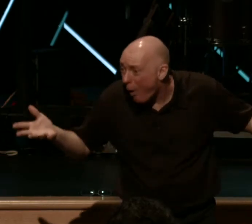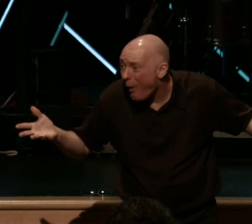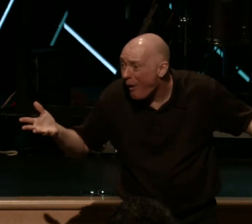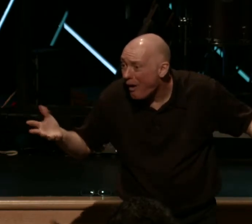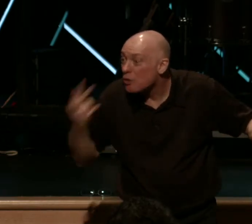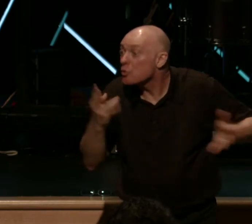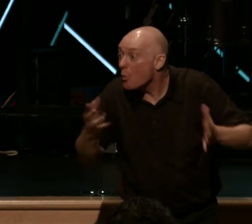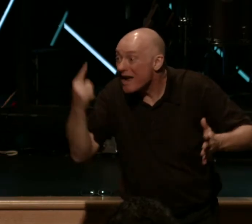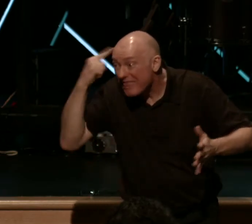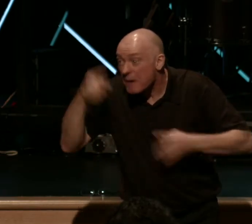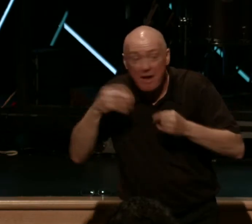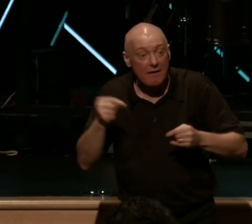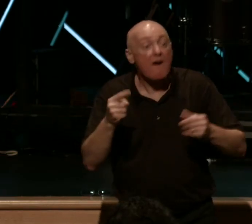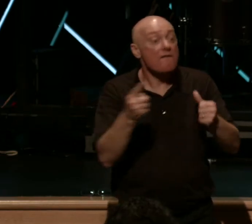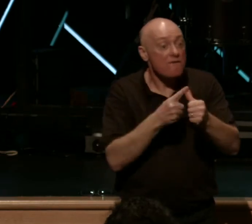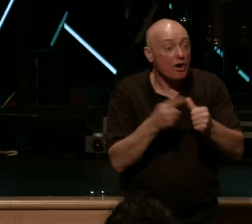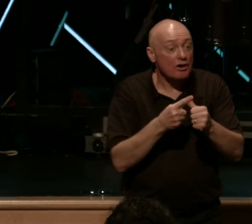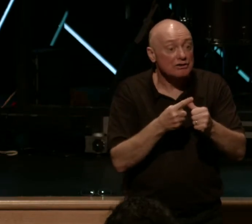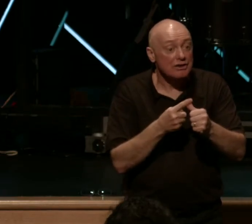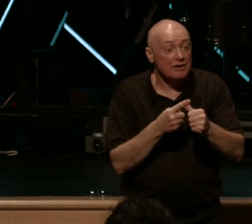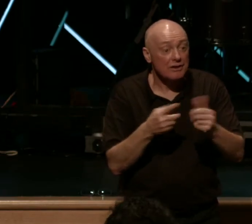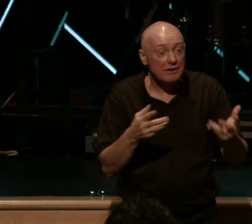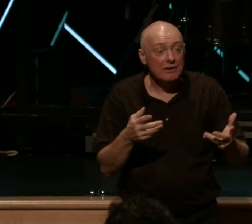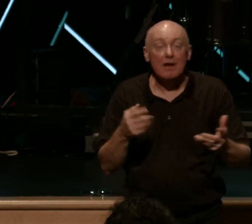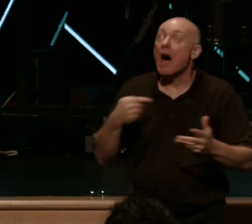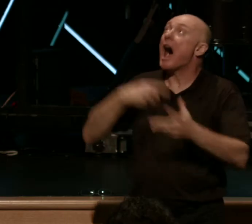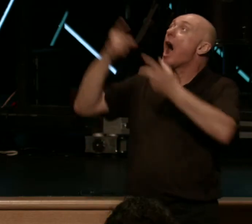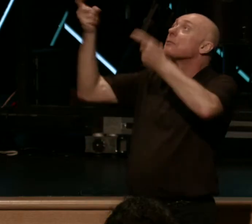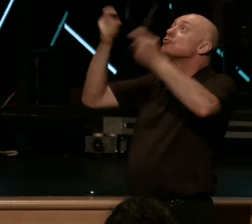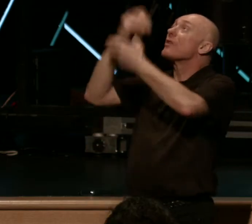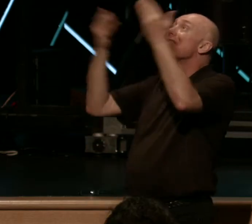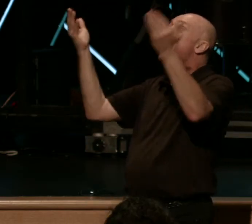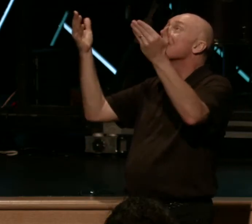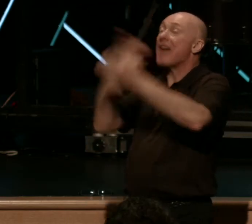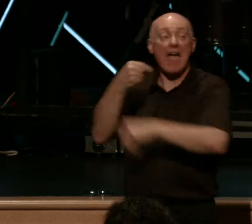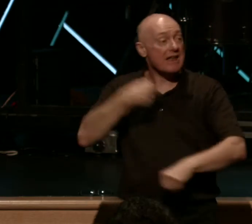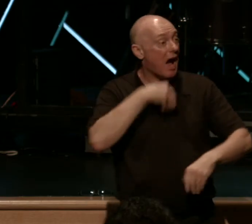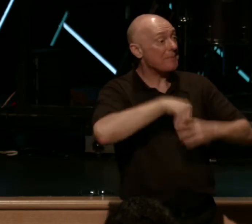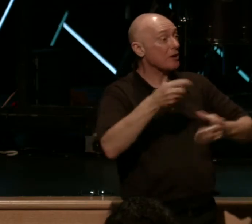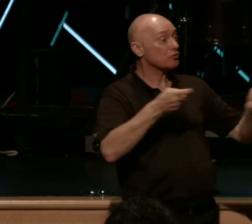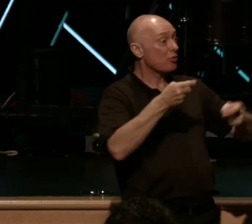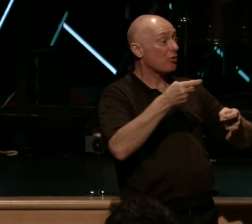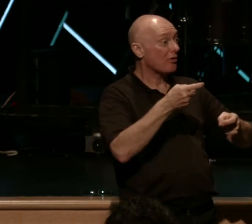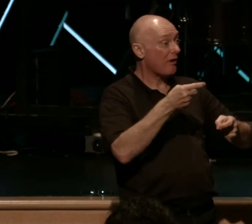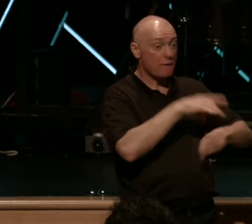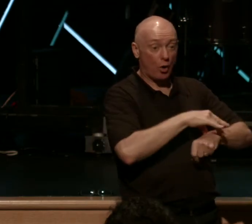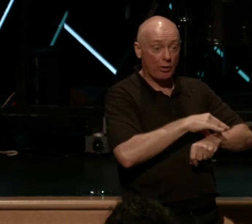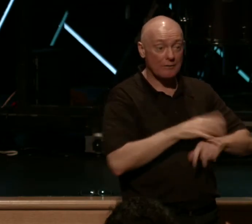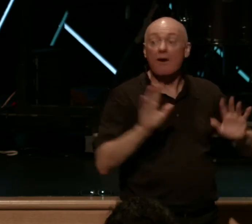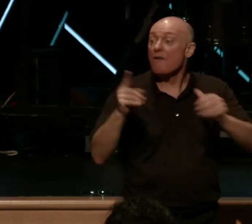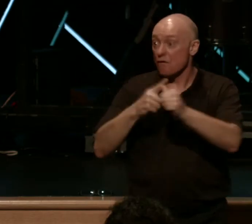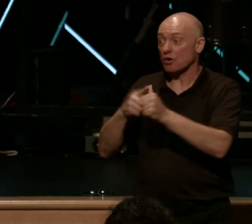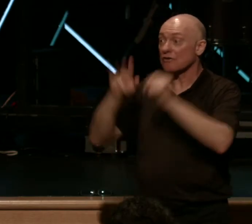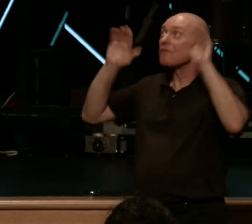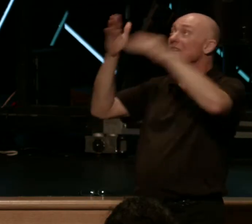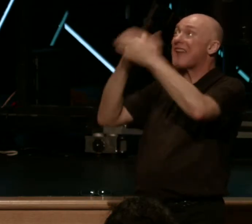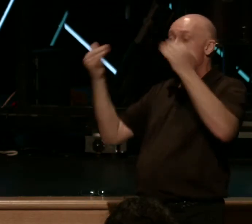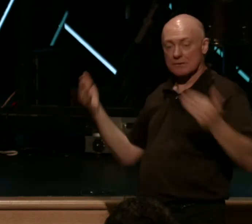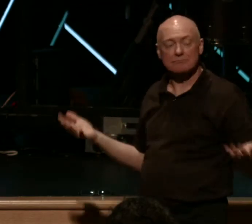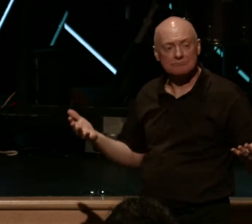to think of it. First, I'm in control of heaven. And secondly, I'm in control of earth. Write down heaven. I think what he's saying here is this. The same